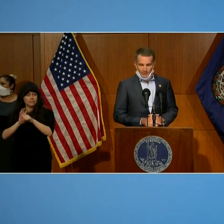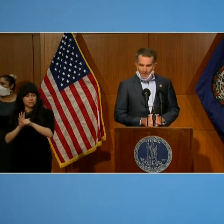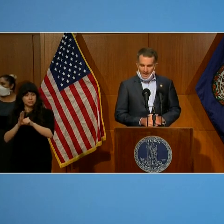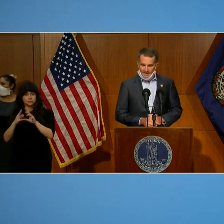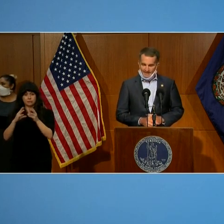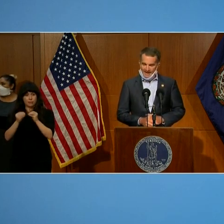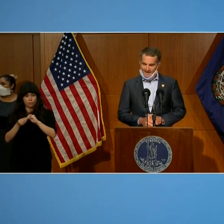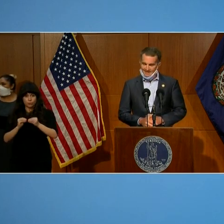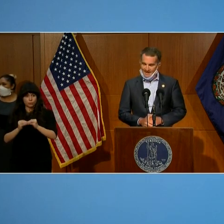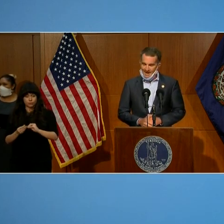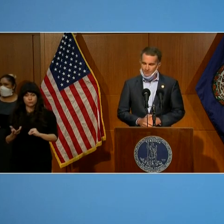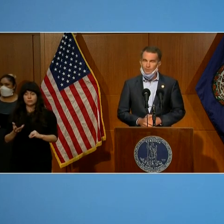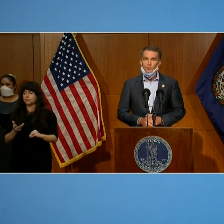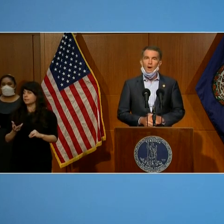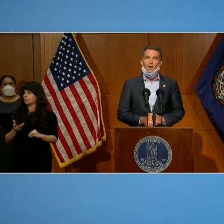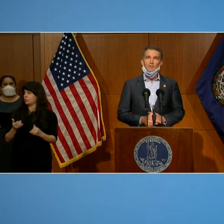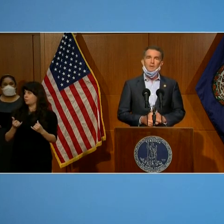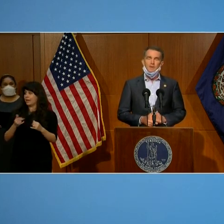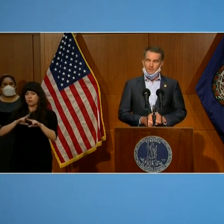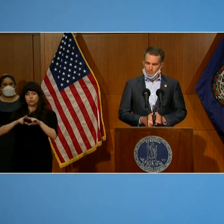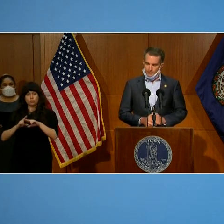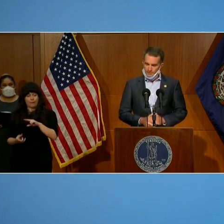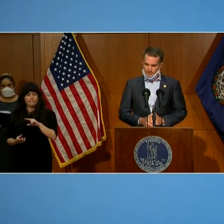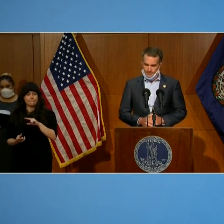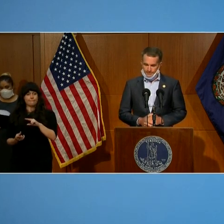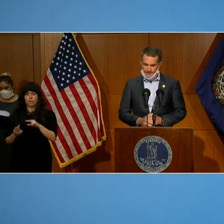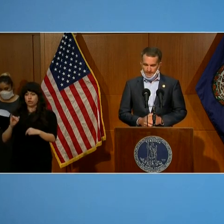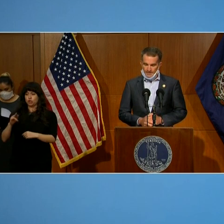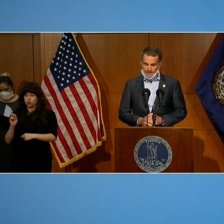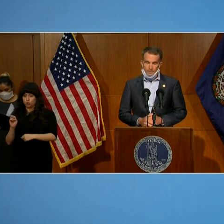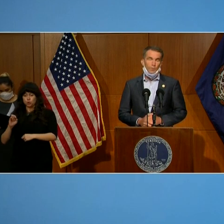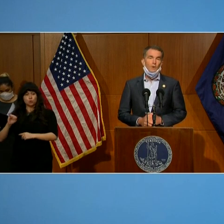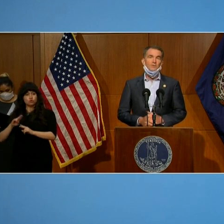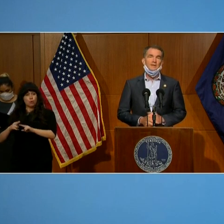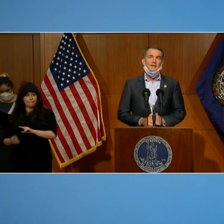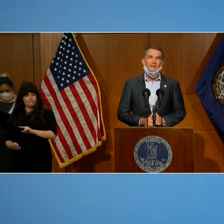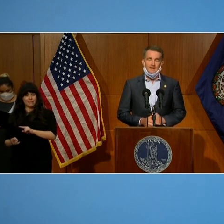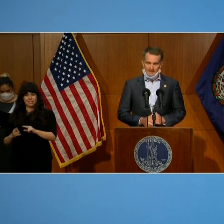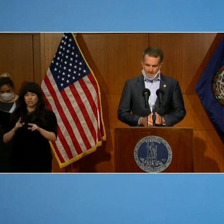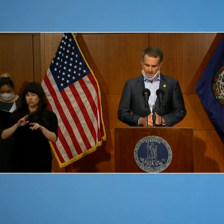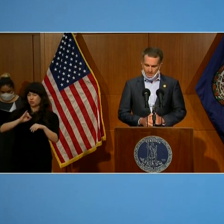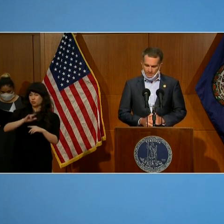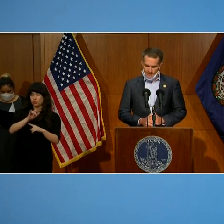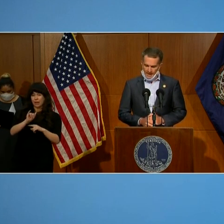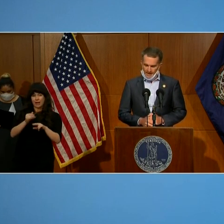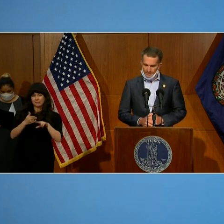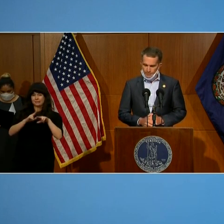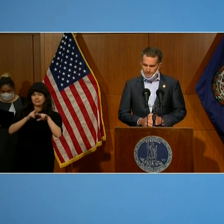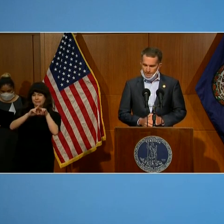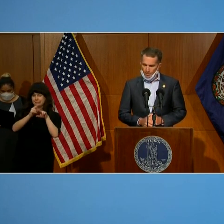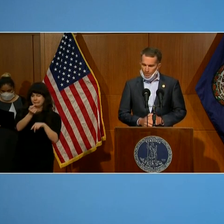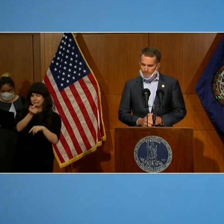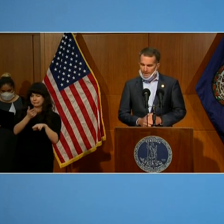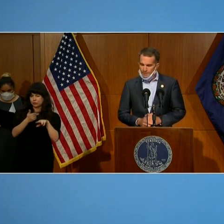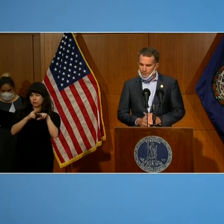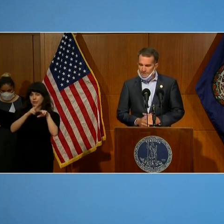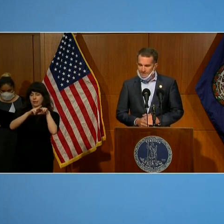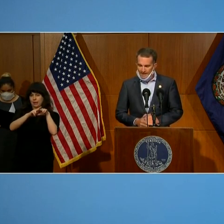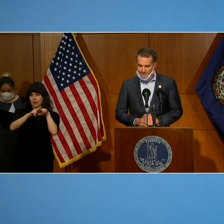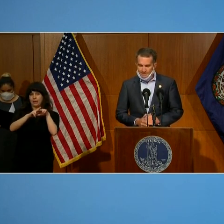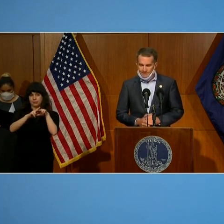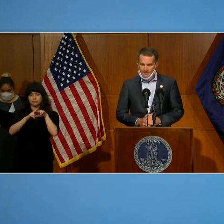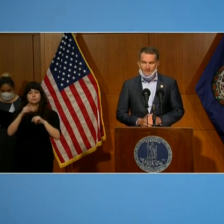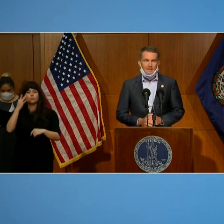our statewide case counts dropped through June, then rose again in July, driven in part by